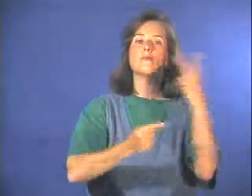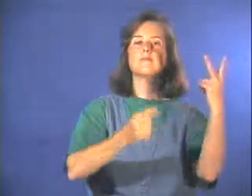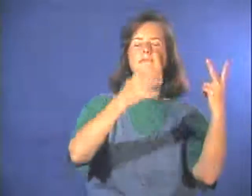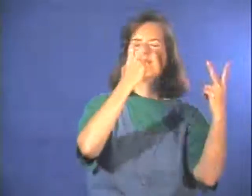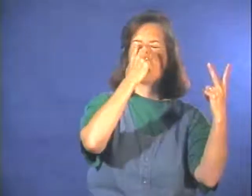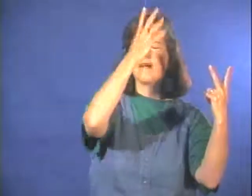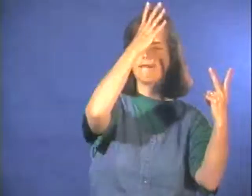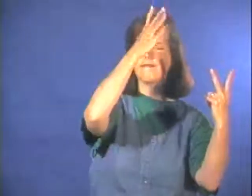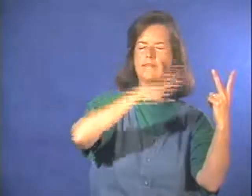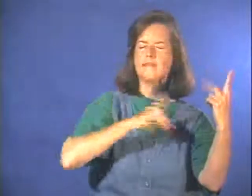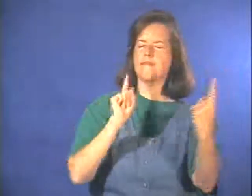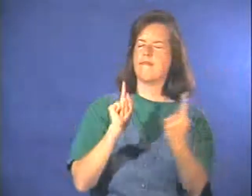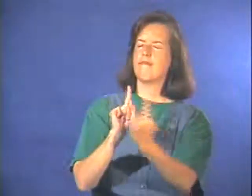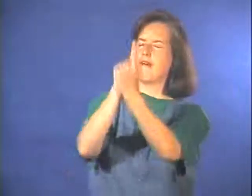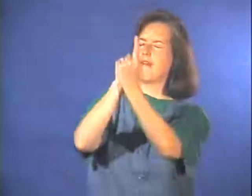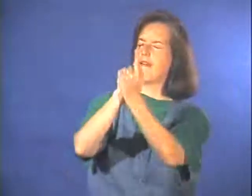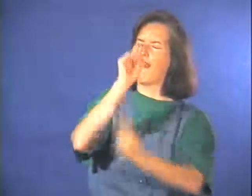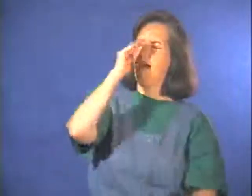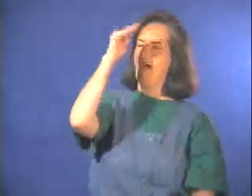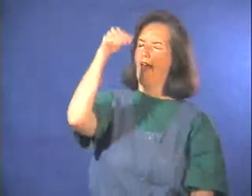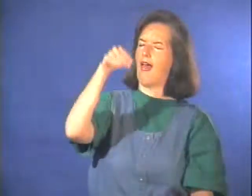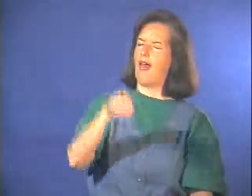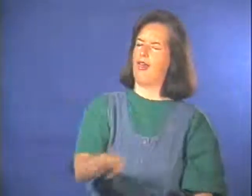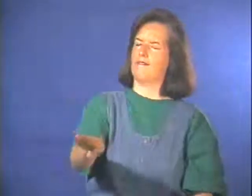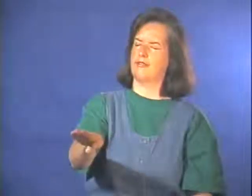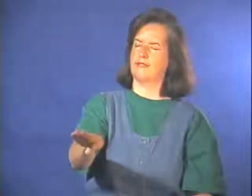Once, two blind men met an elephant.